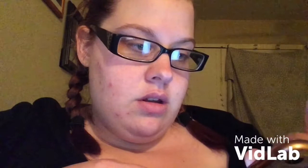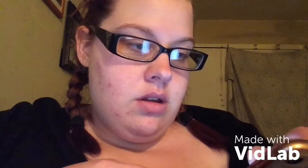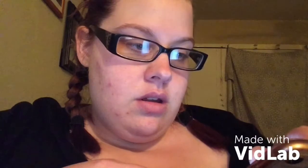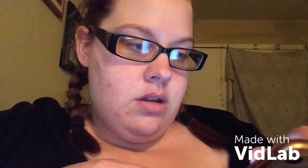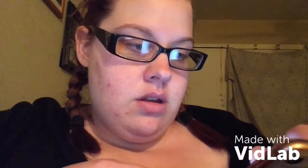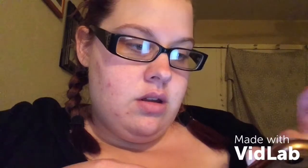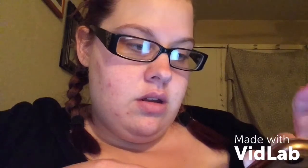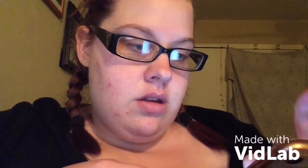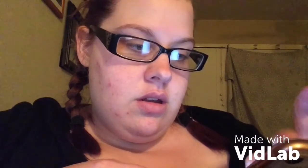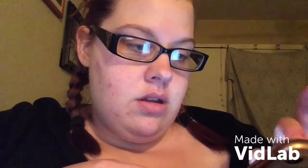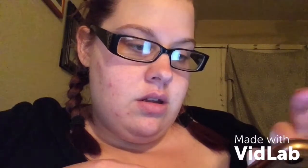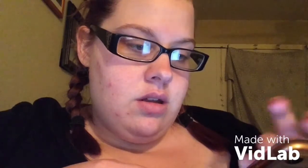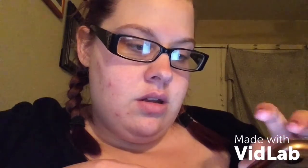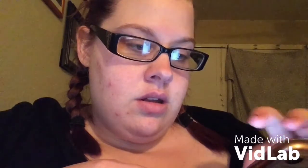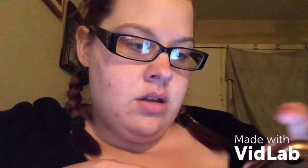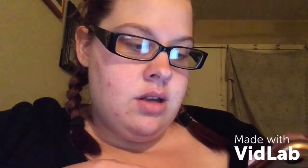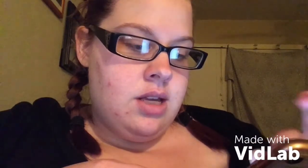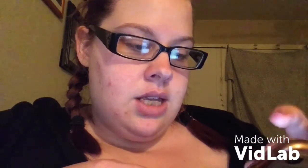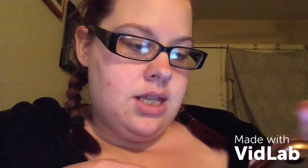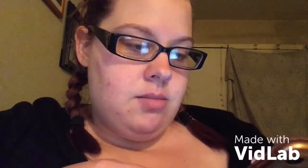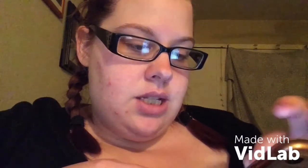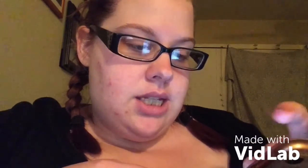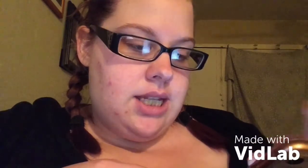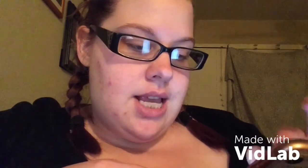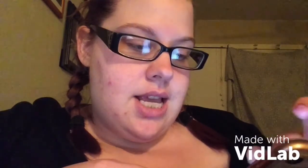let me see.